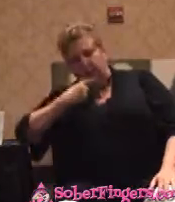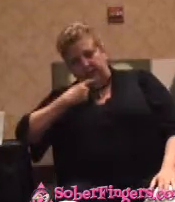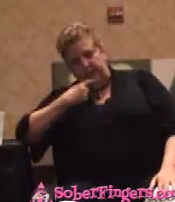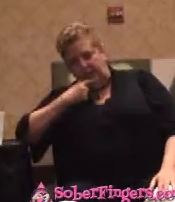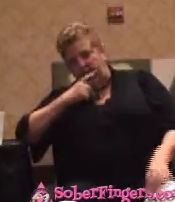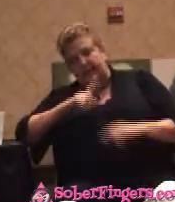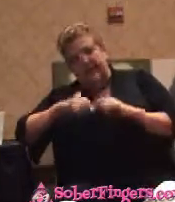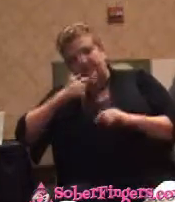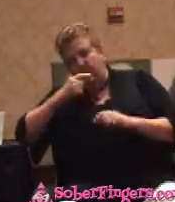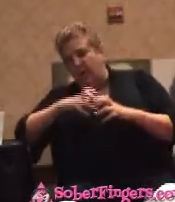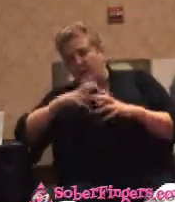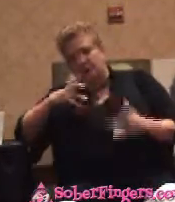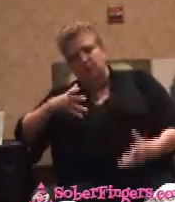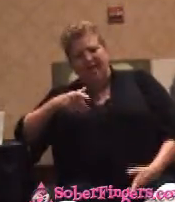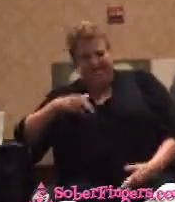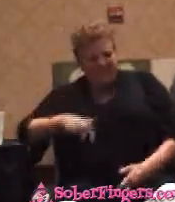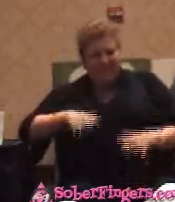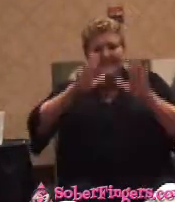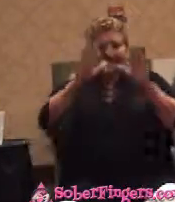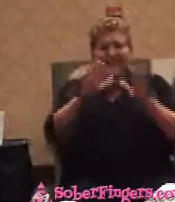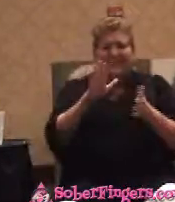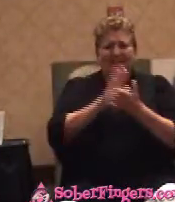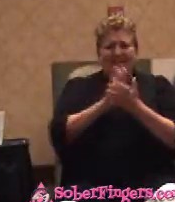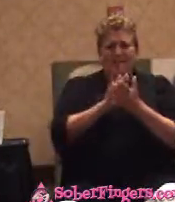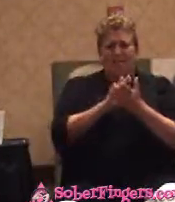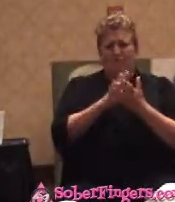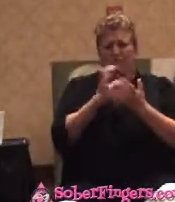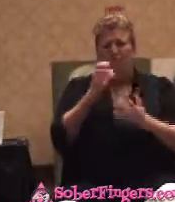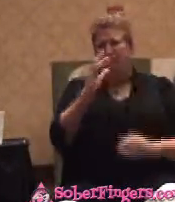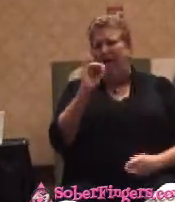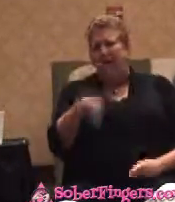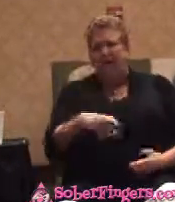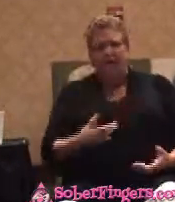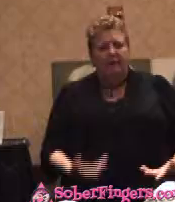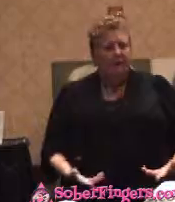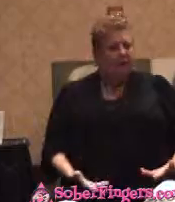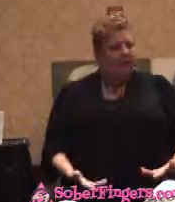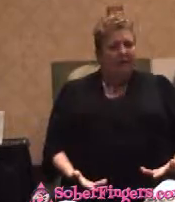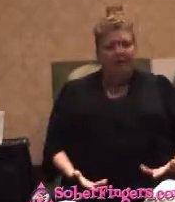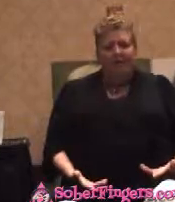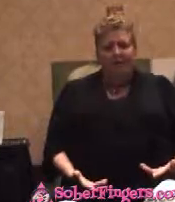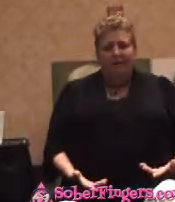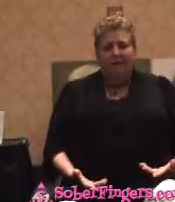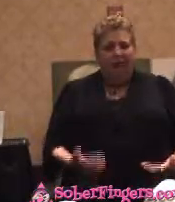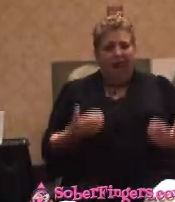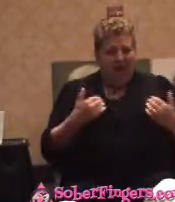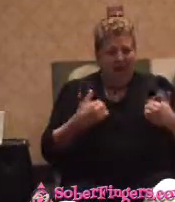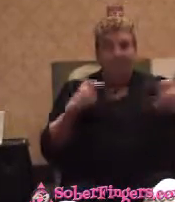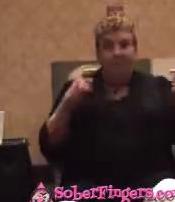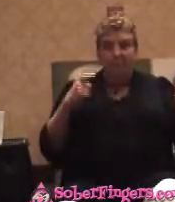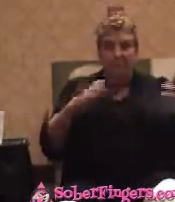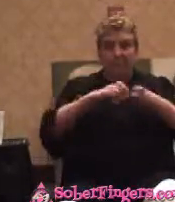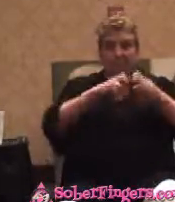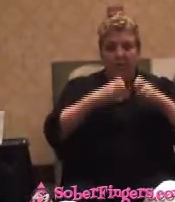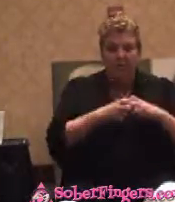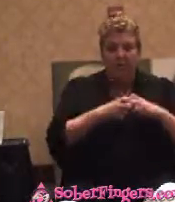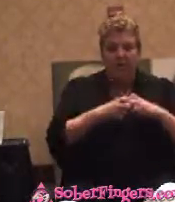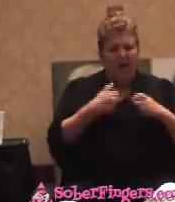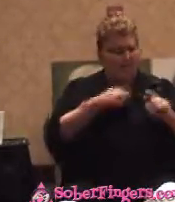This is Sunday school crap they're throwing out of here. I've got an investor of grade problem and they're giving me Sunday school. I've been to Sunday school. I've been